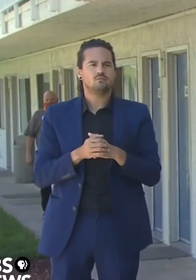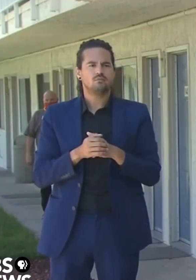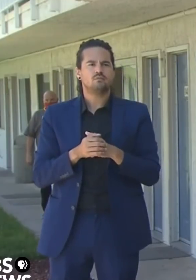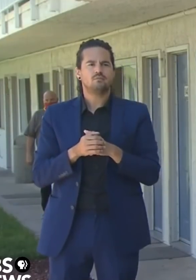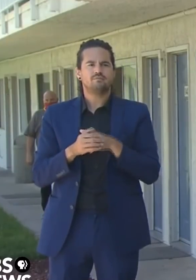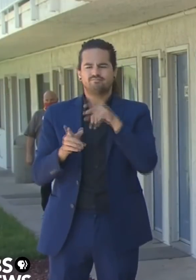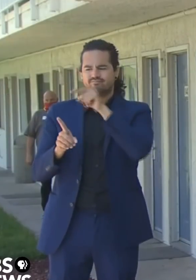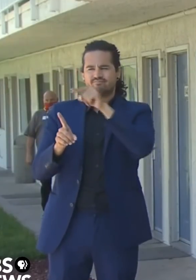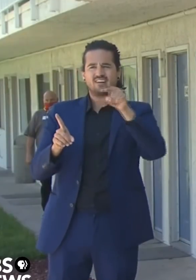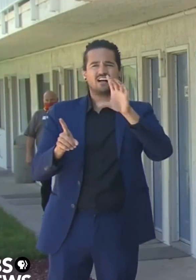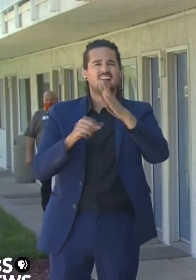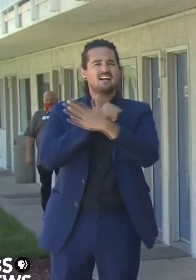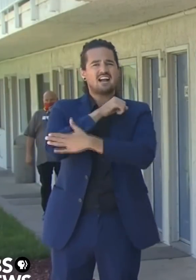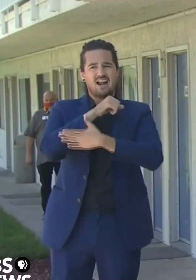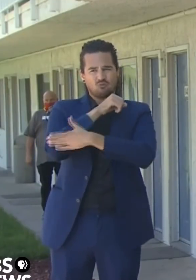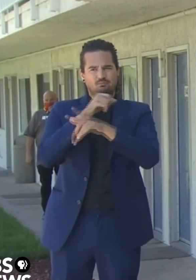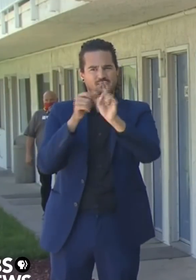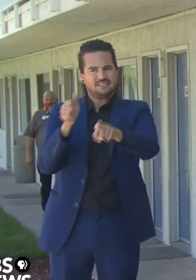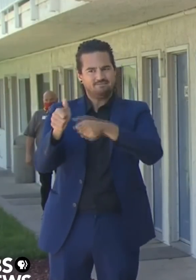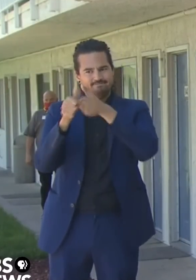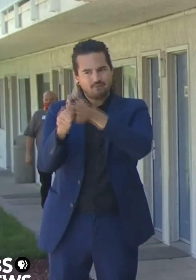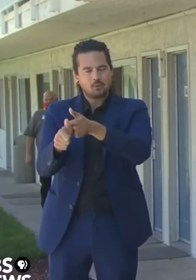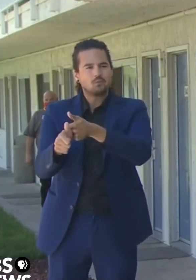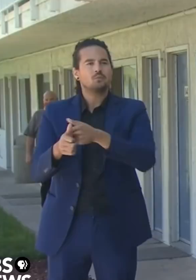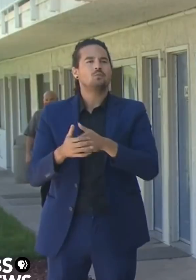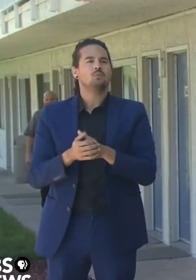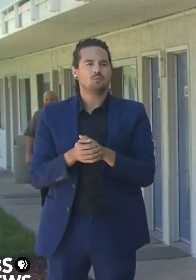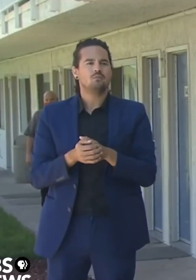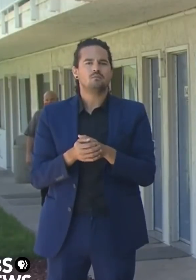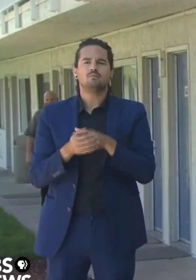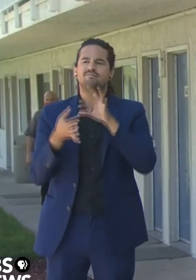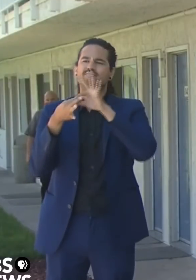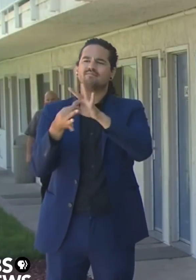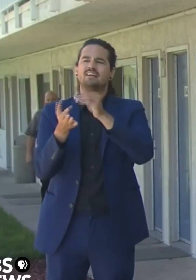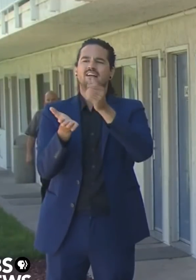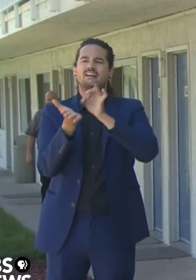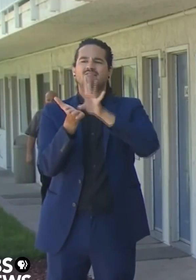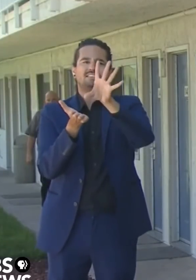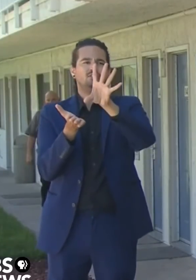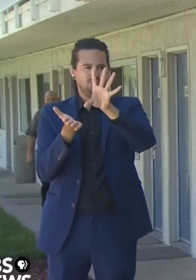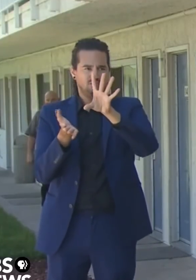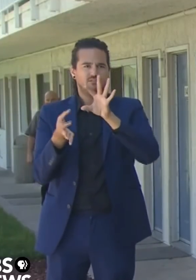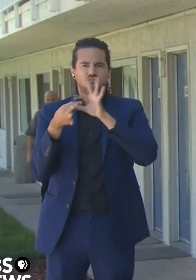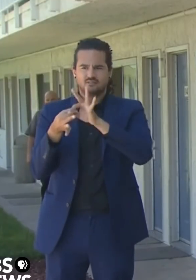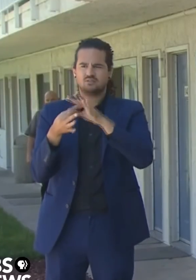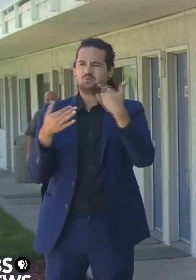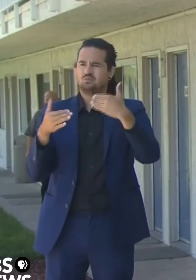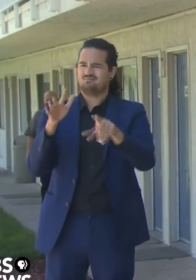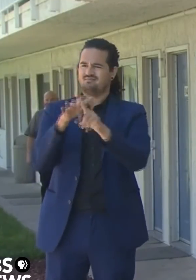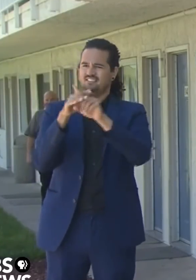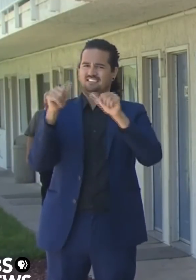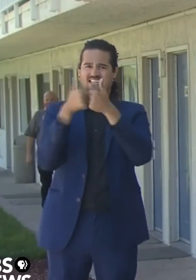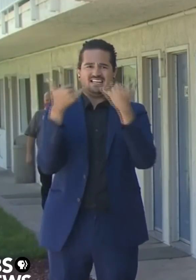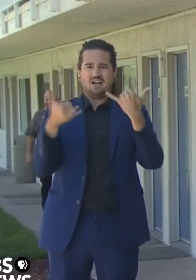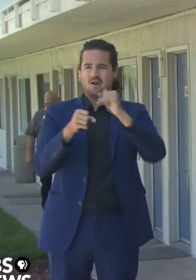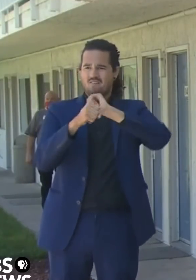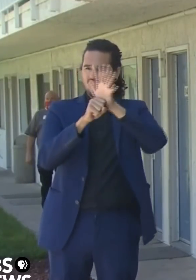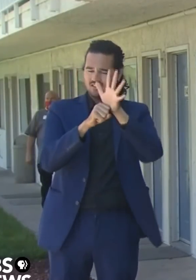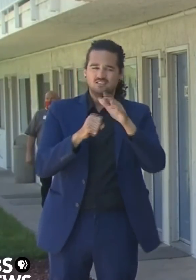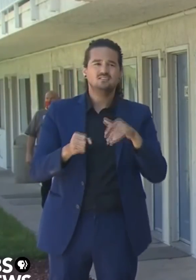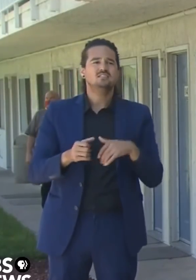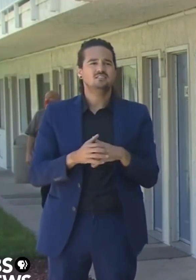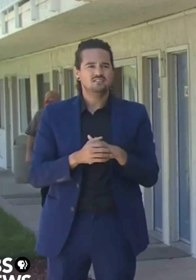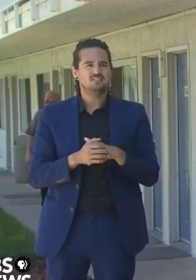than even the state moratorium on eviction. Difficult and challenging opportunity to express a more comprehensive